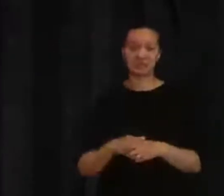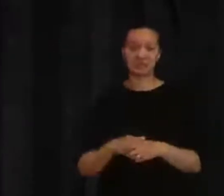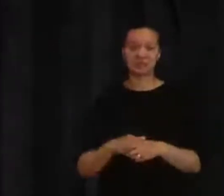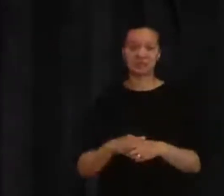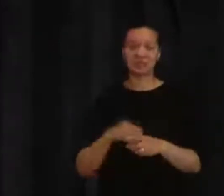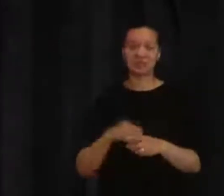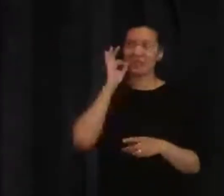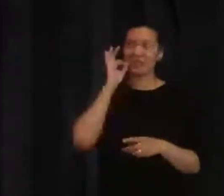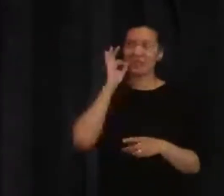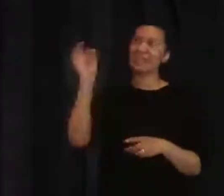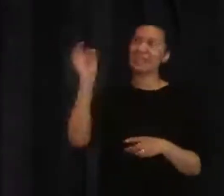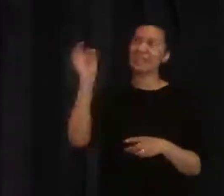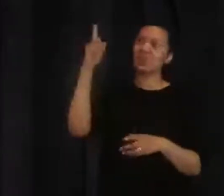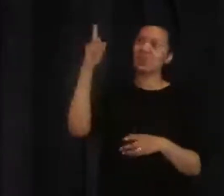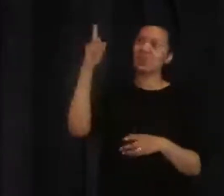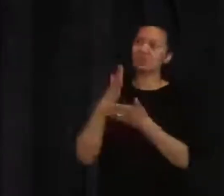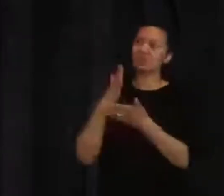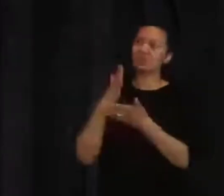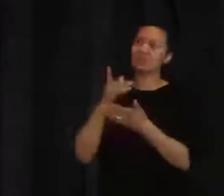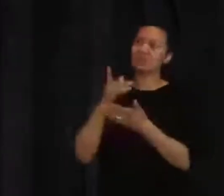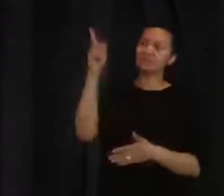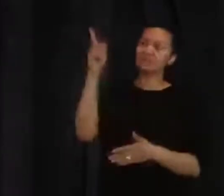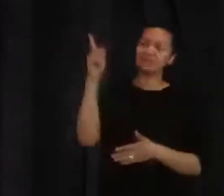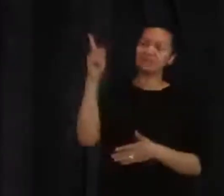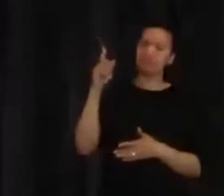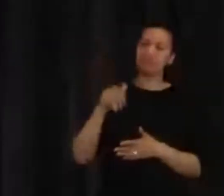God and we need to trust God